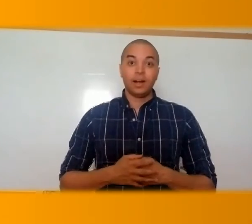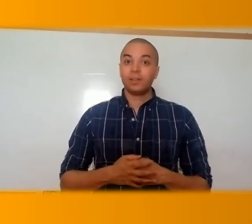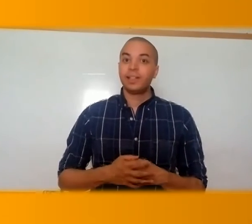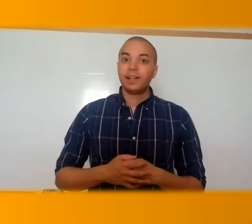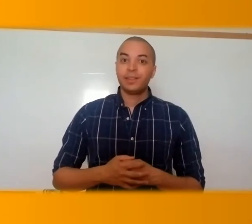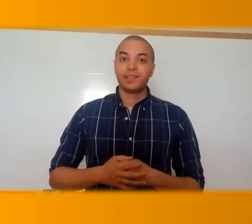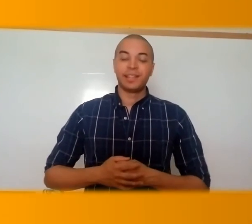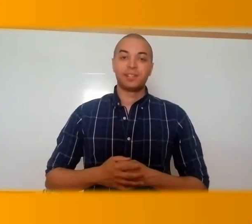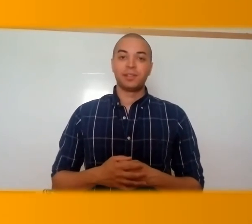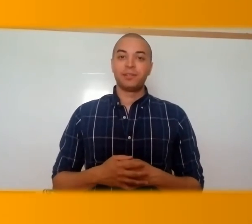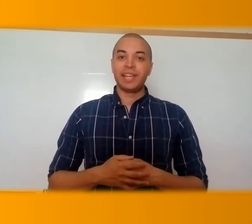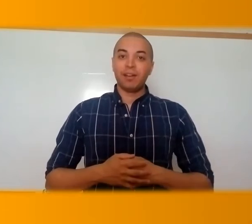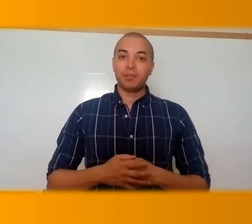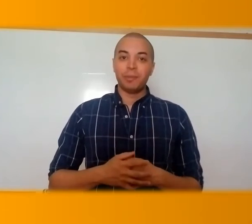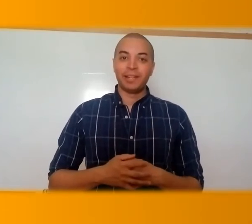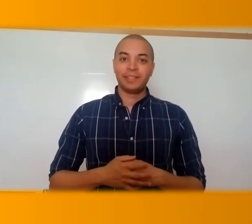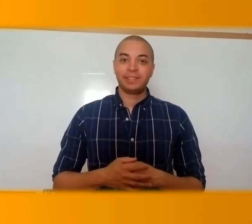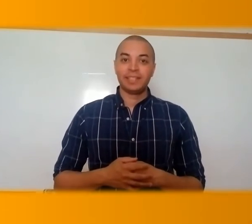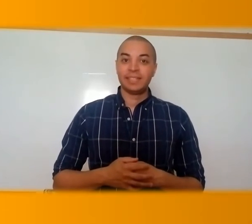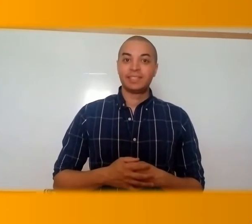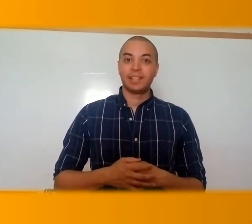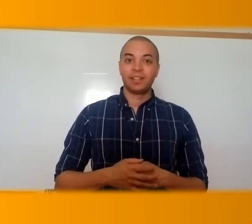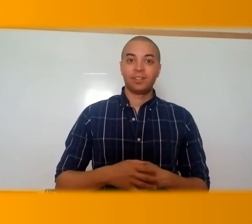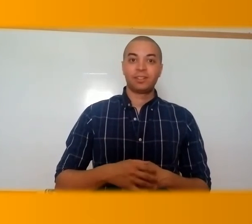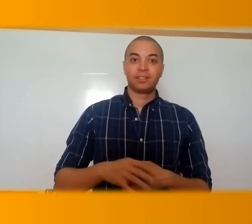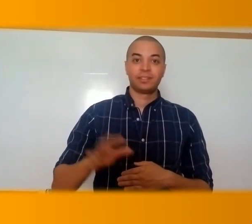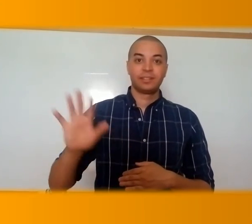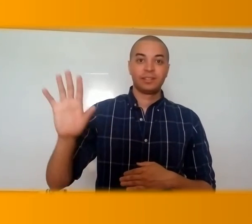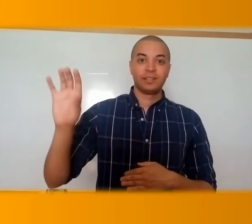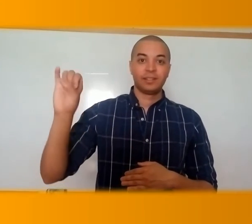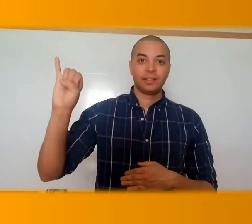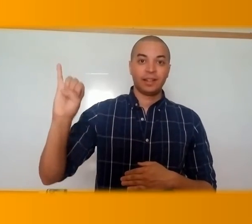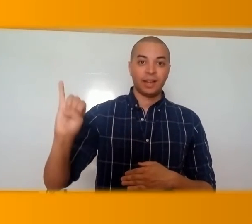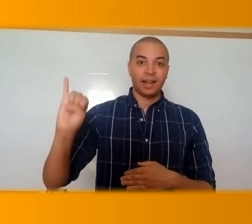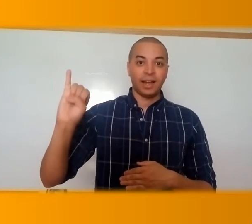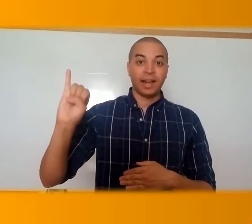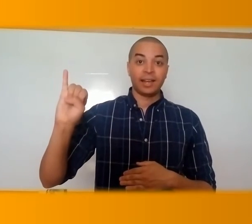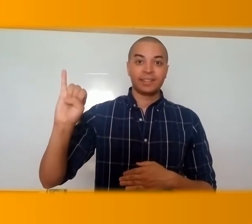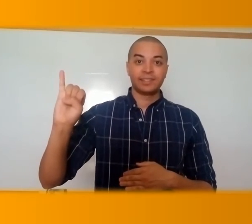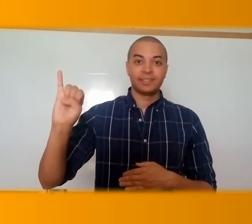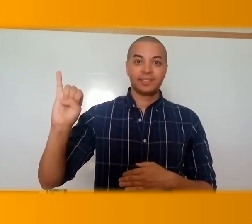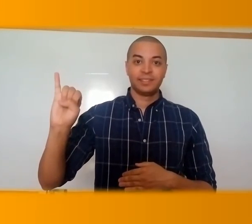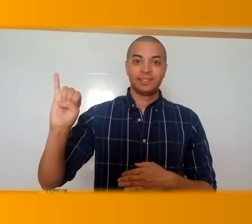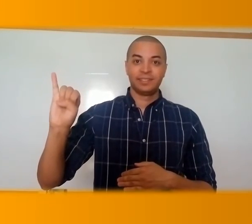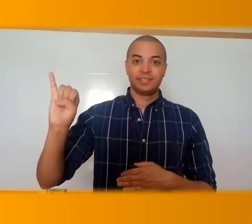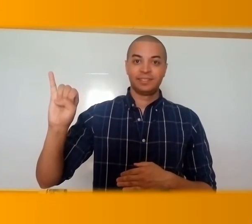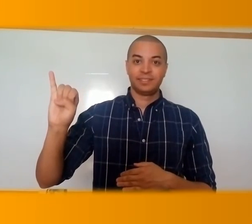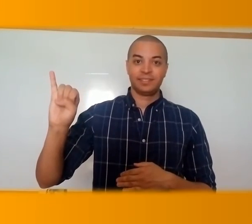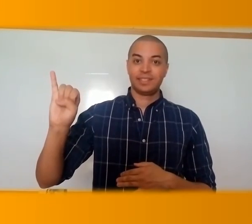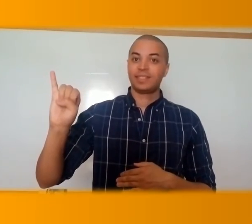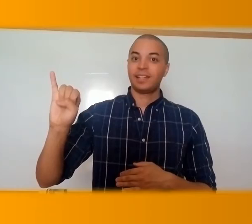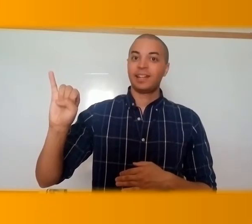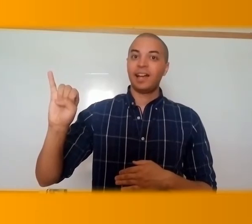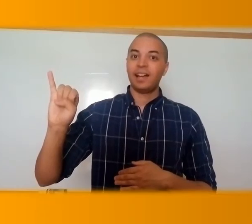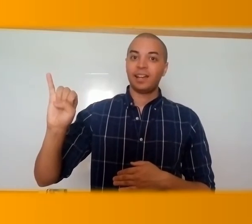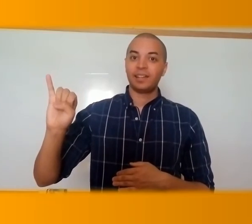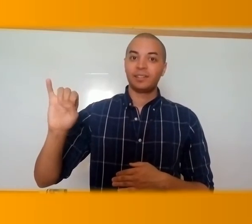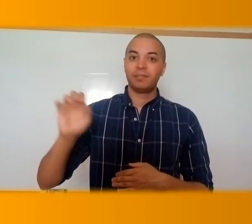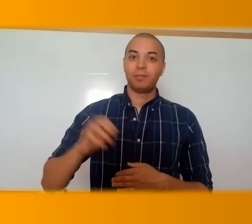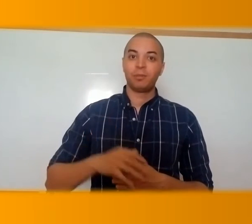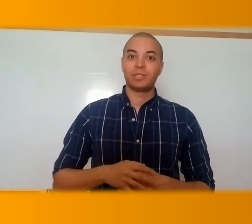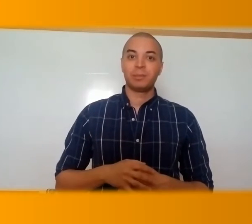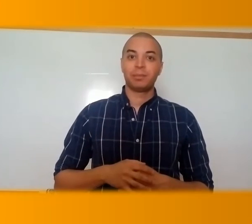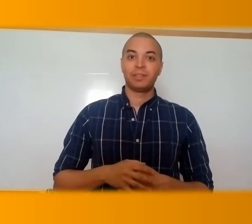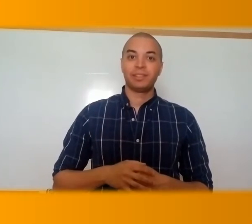Our ninth letter of the alphabet is letter I. To sign I,